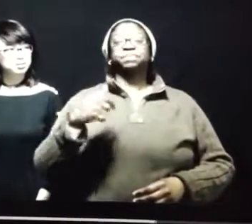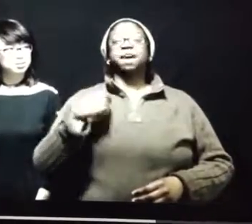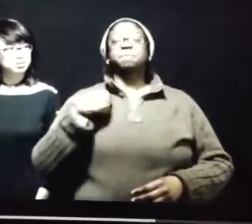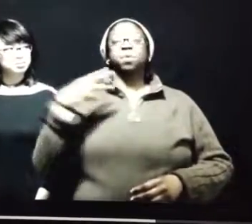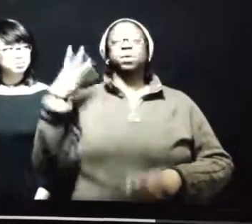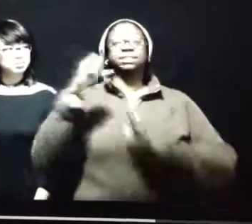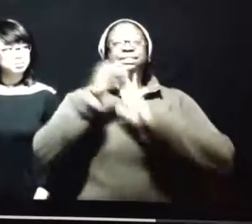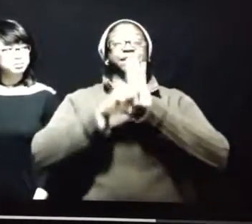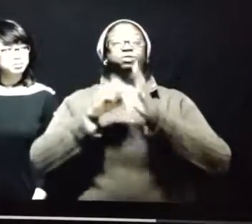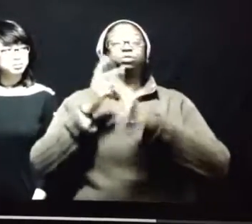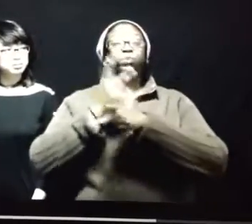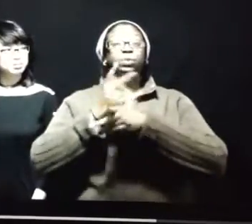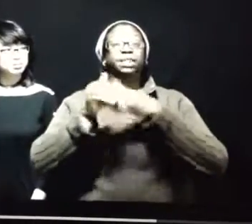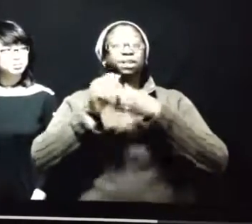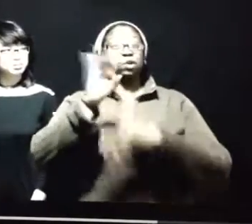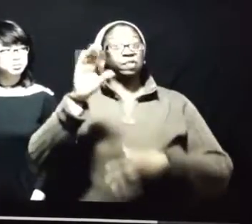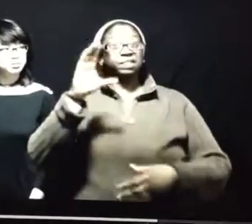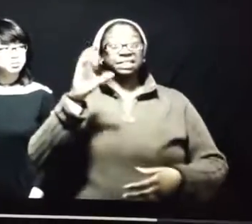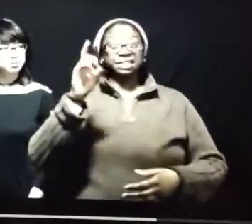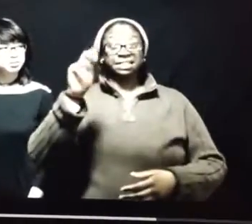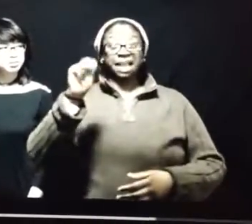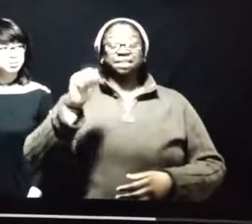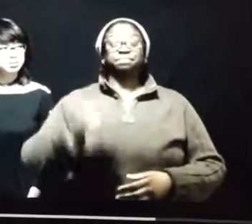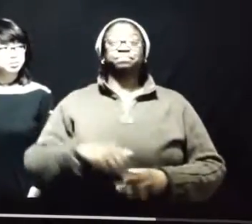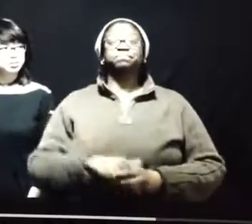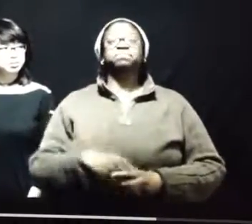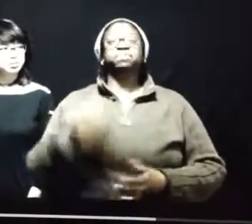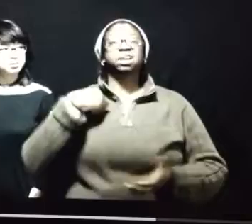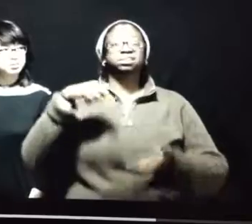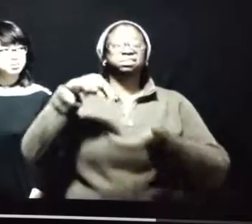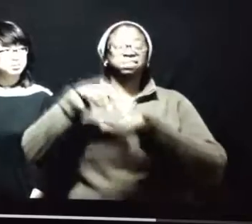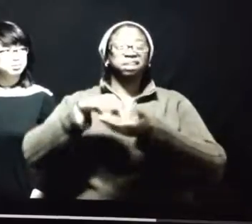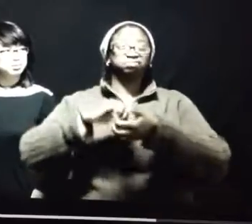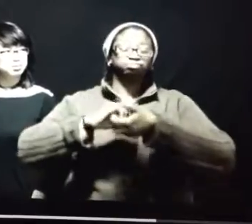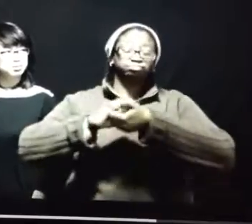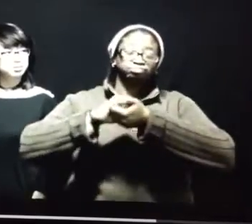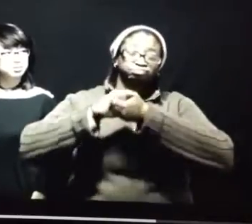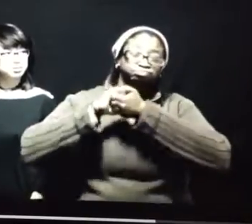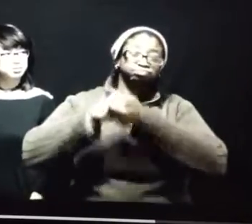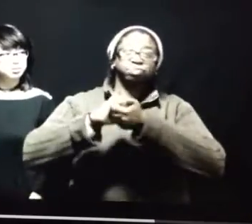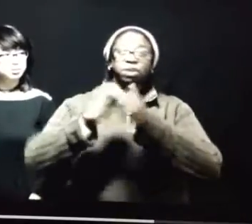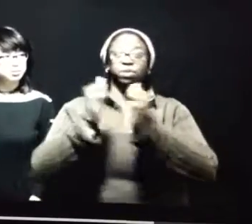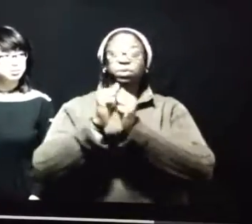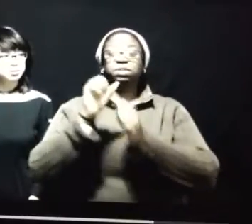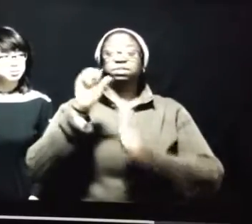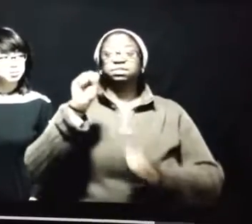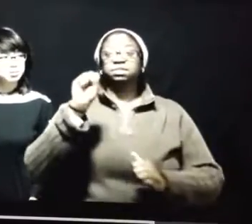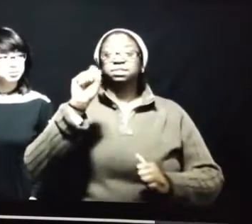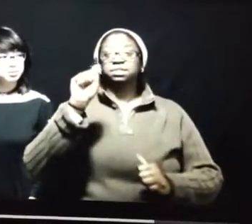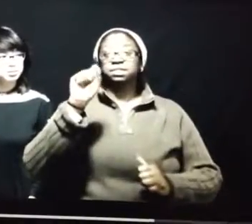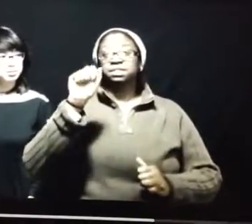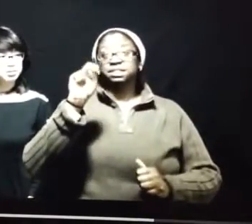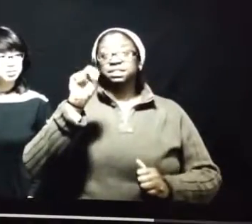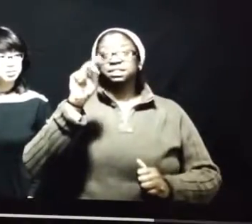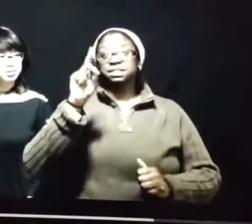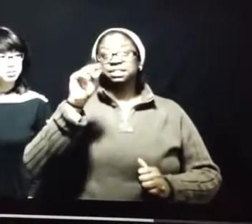Hello, my name is Ashanti, and I am the Washington Stewarding Leader for